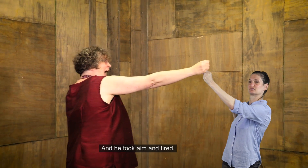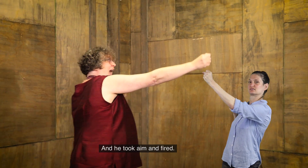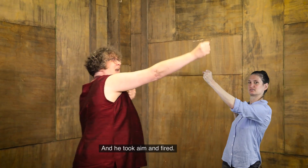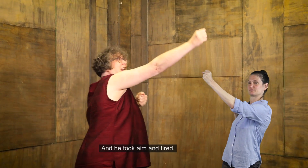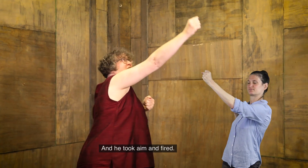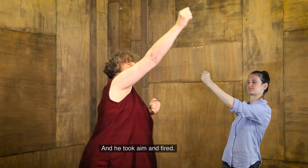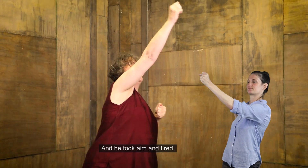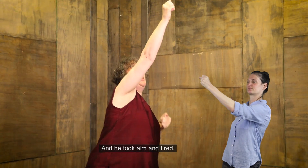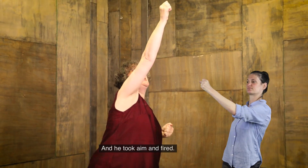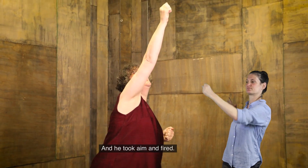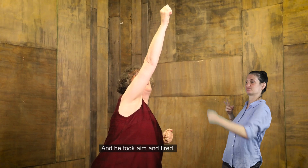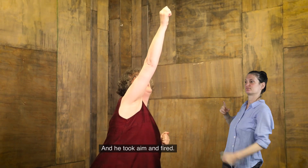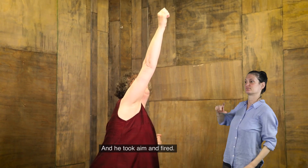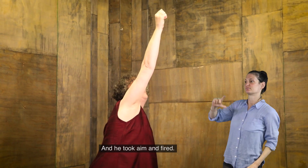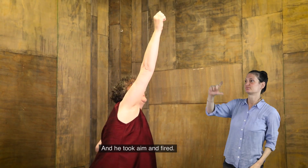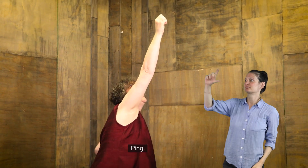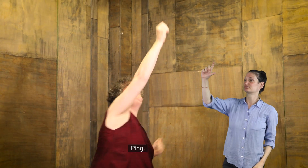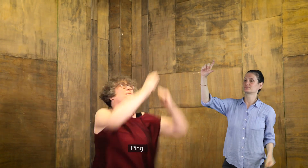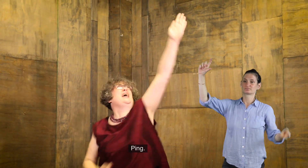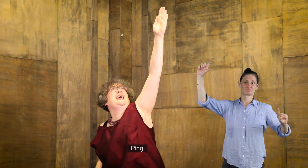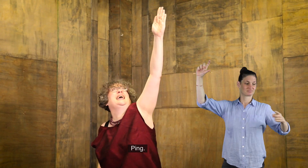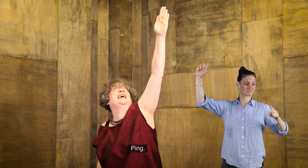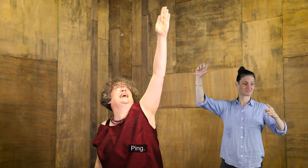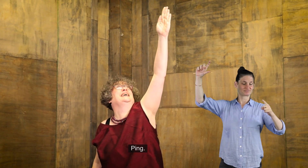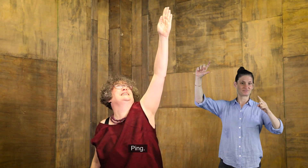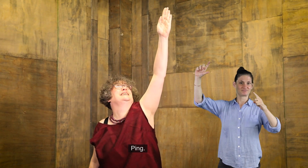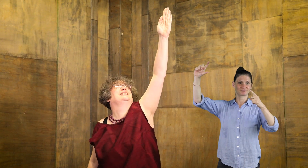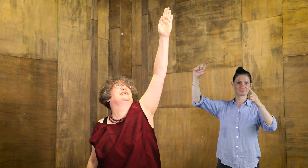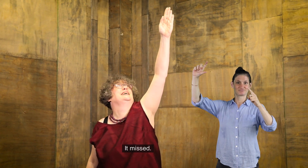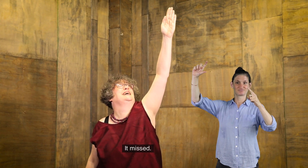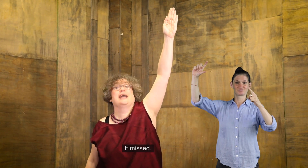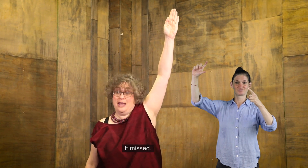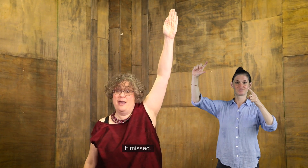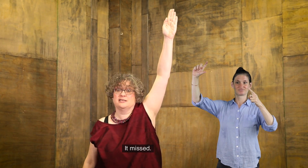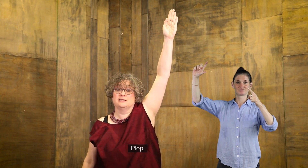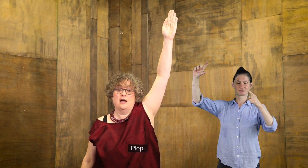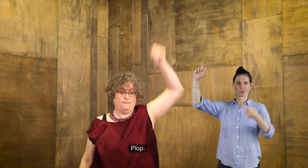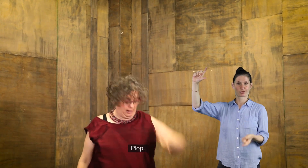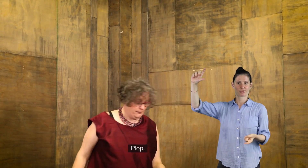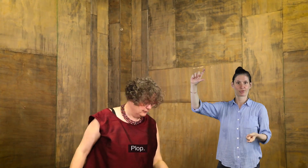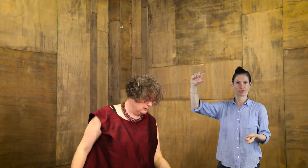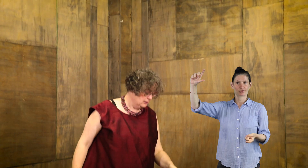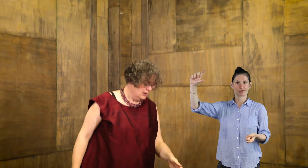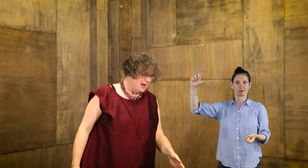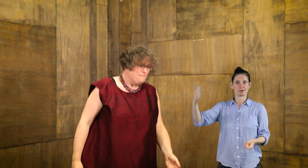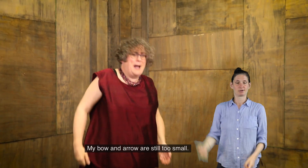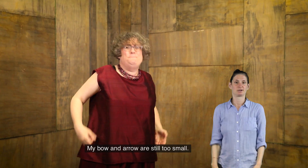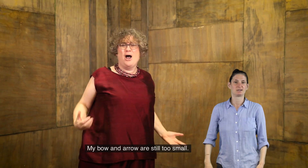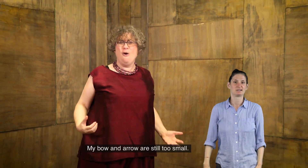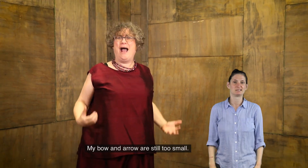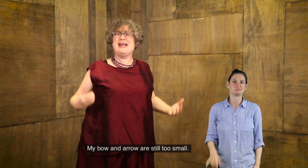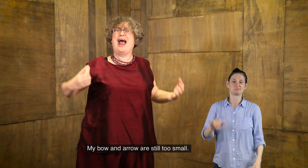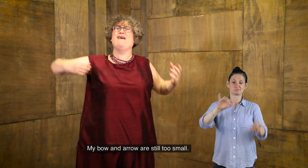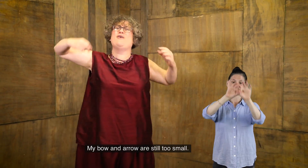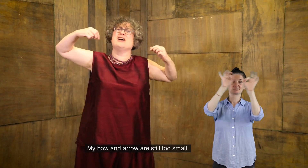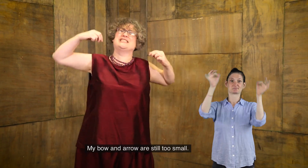And he took aim and fired. Ping! It missed. Plop. My